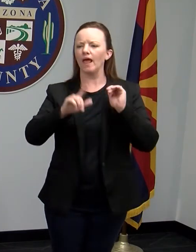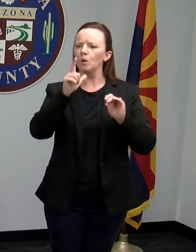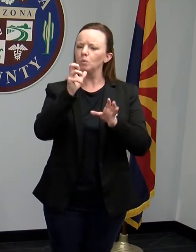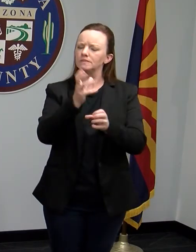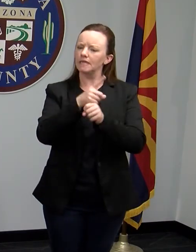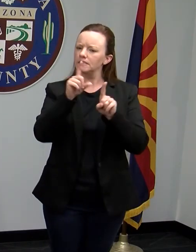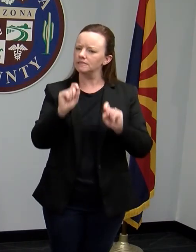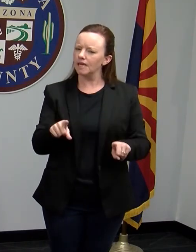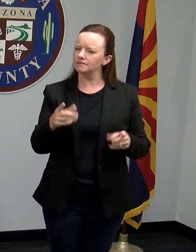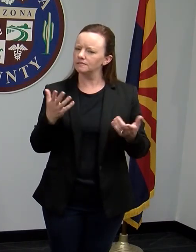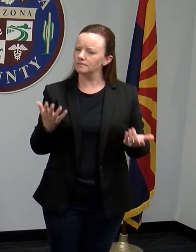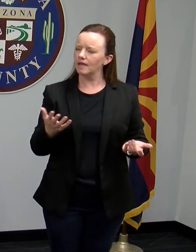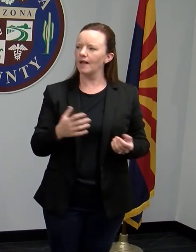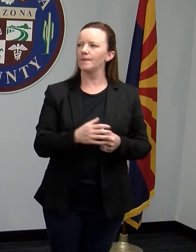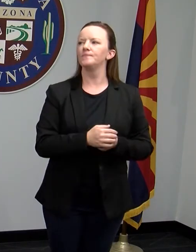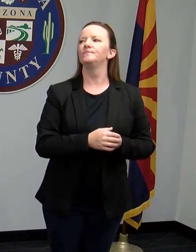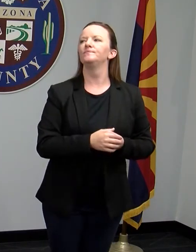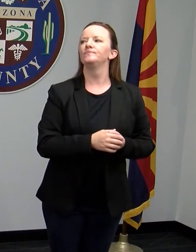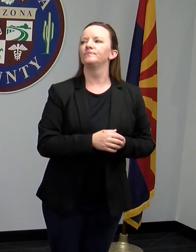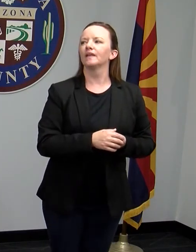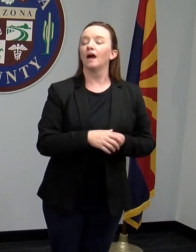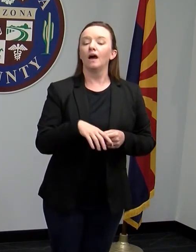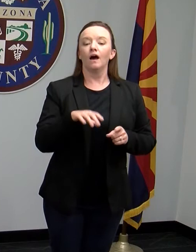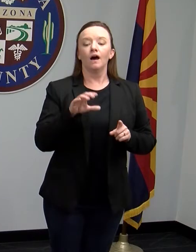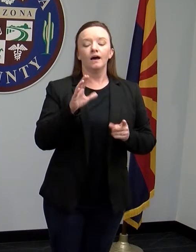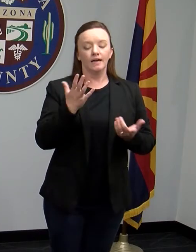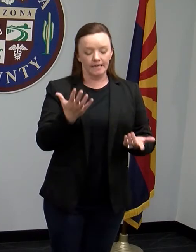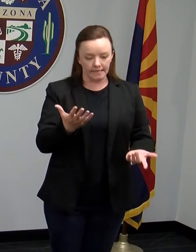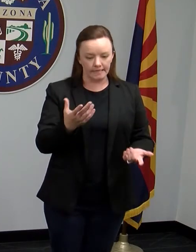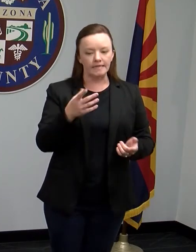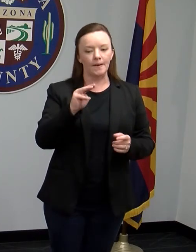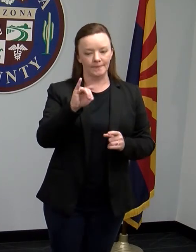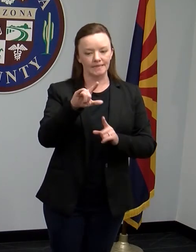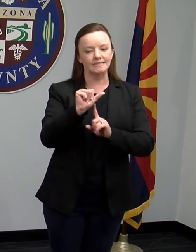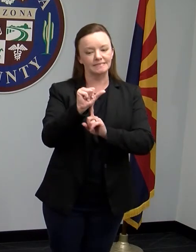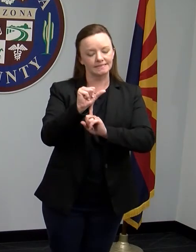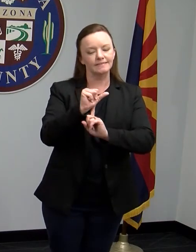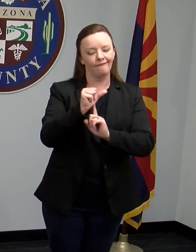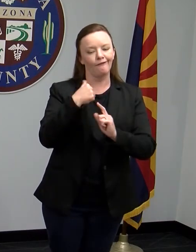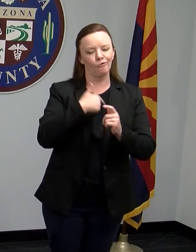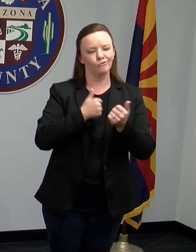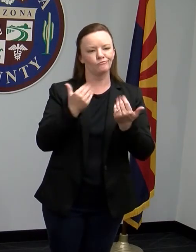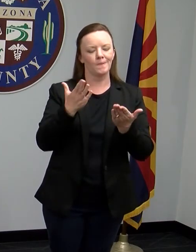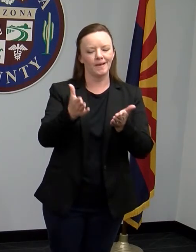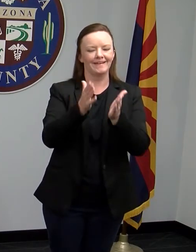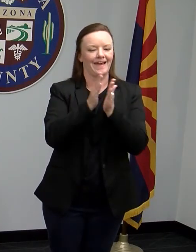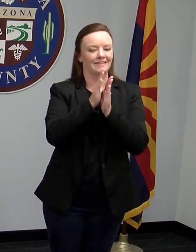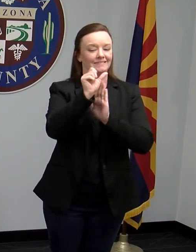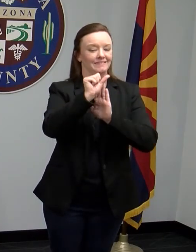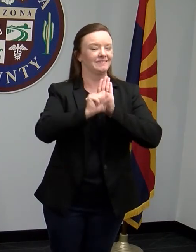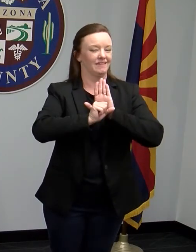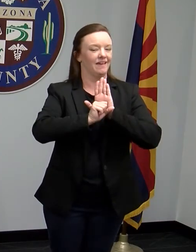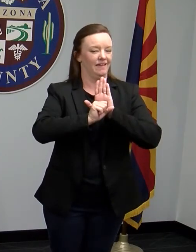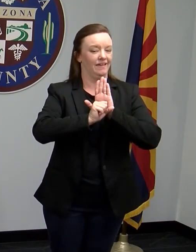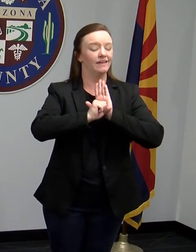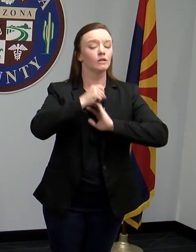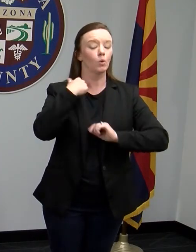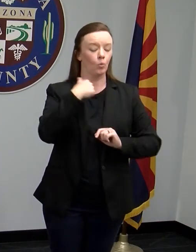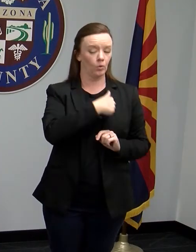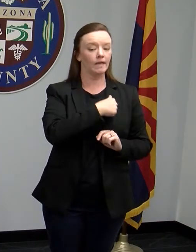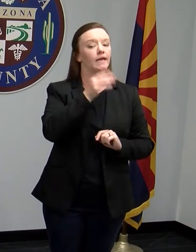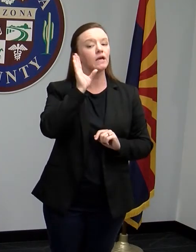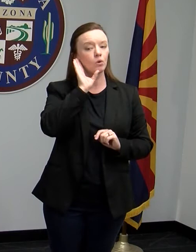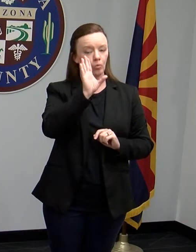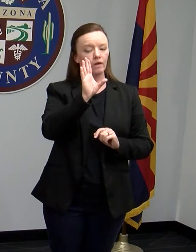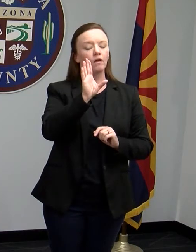tested? That would be a question, Melissa, for you to ask of the state. And as far as the, we'll work on getting some